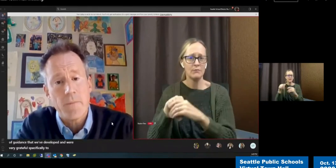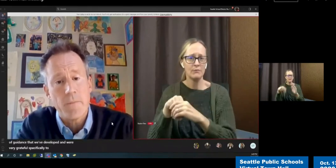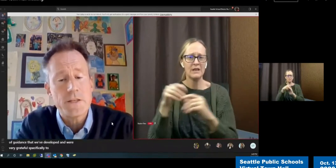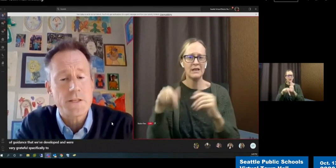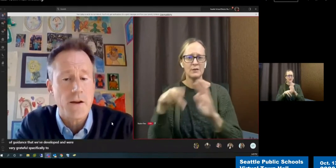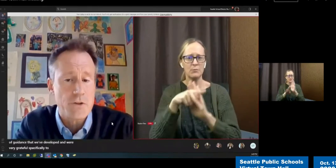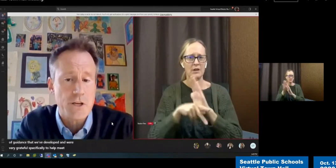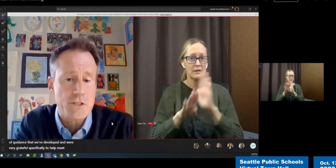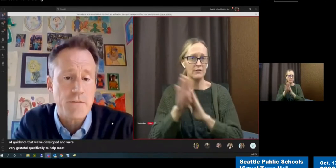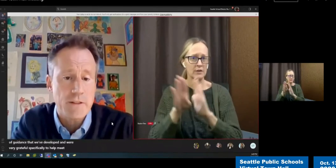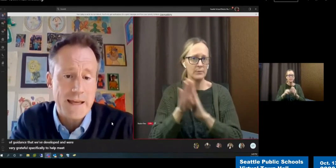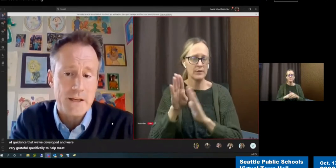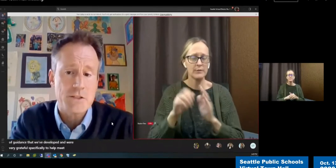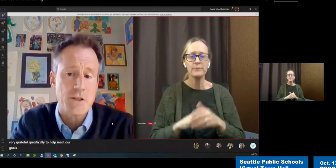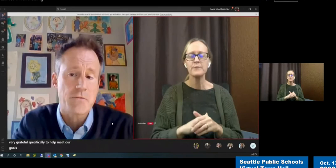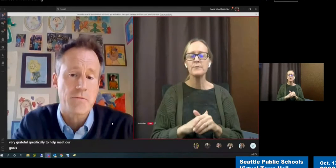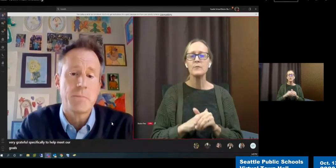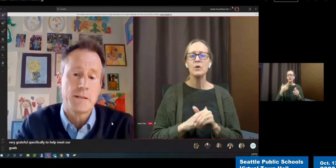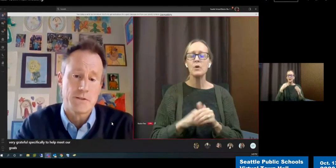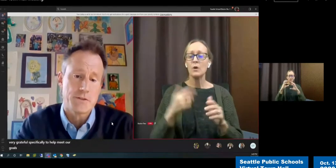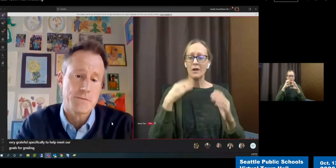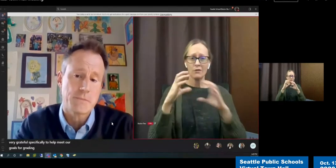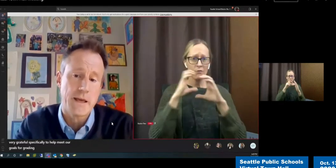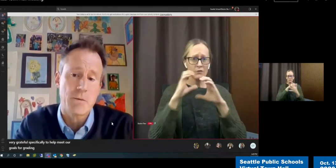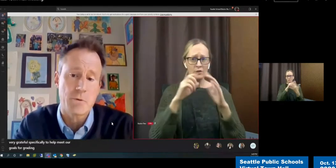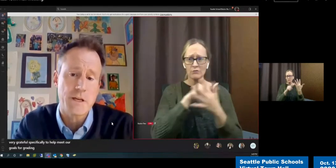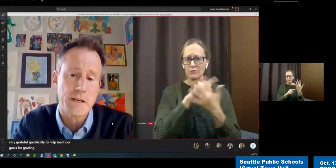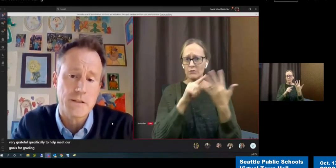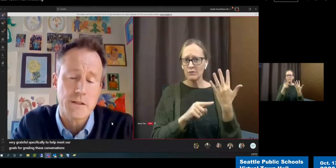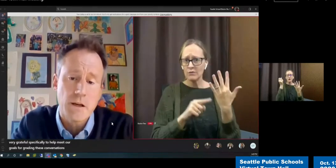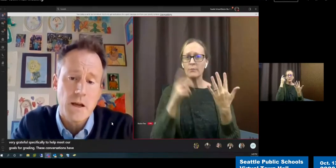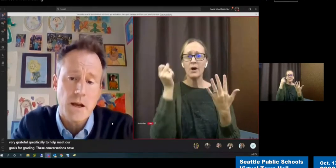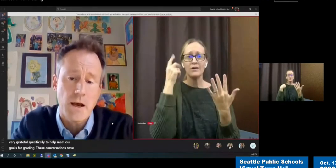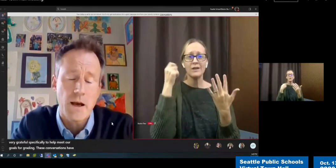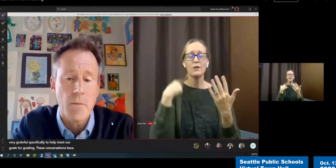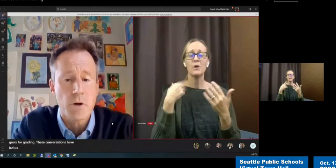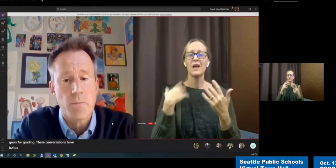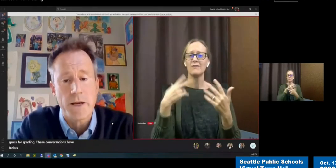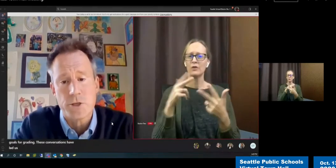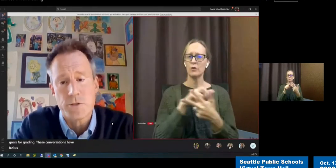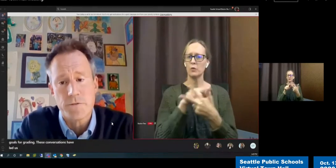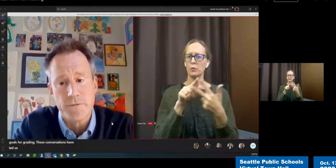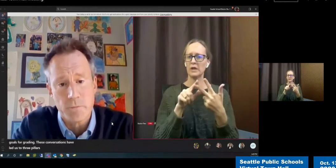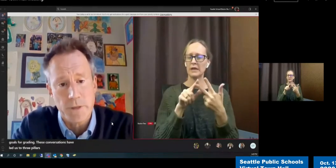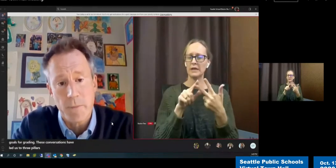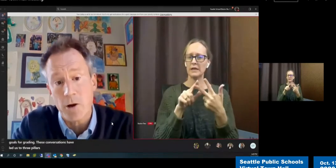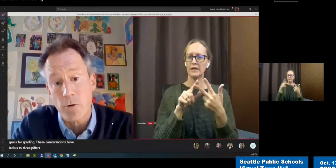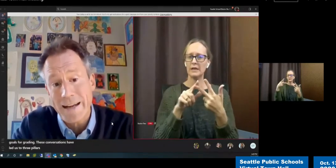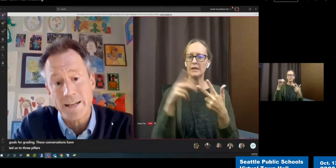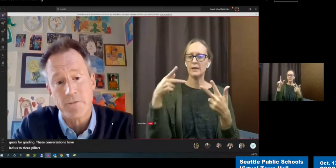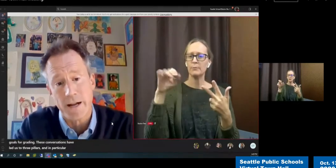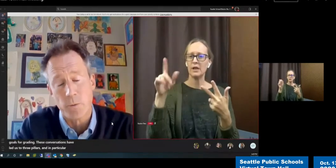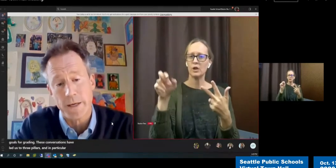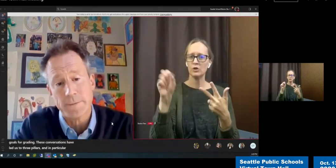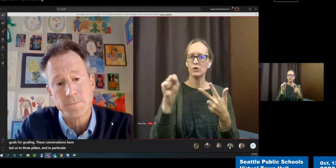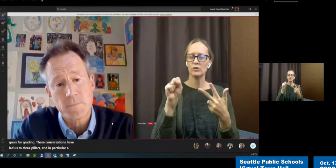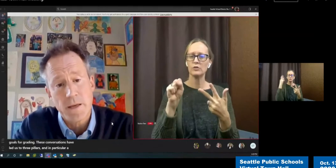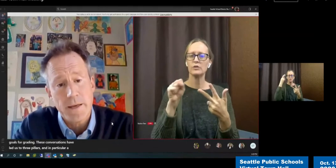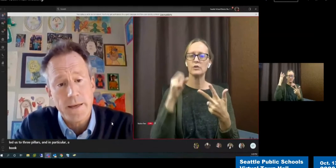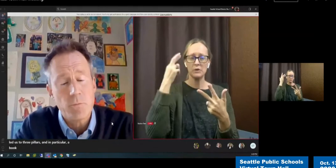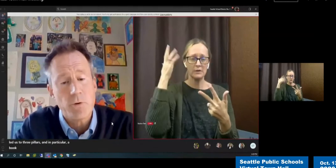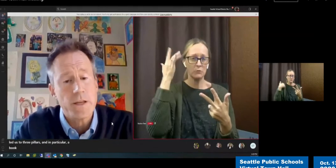these conversations have led us to three pillars. And in particular, a book by Joseph Feldman about grading for equity.